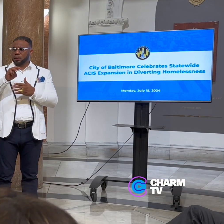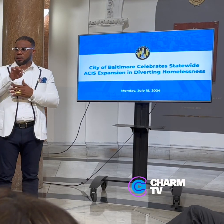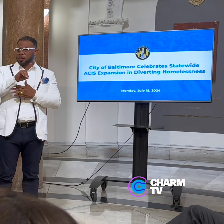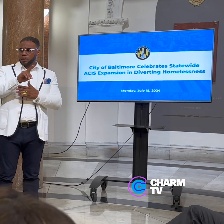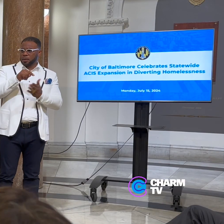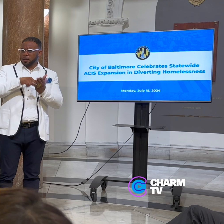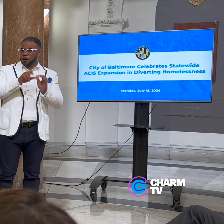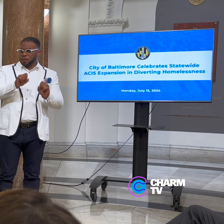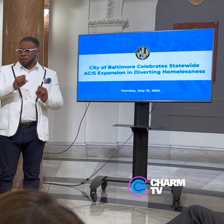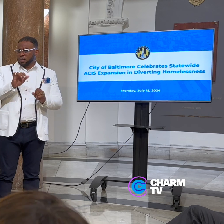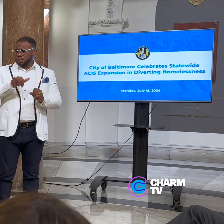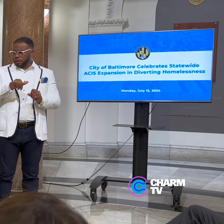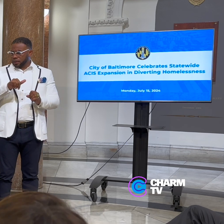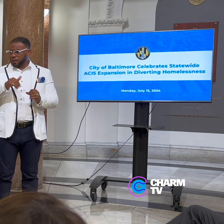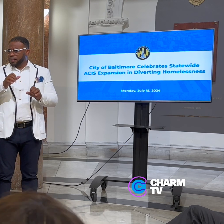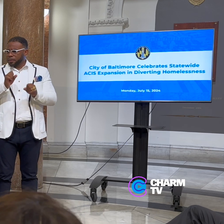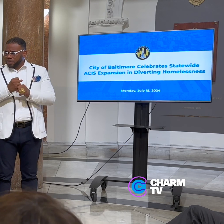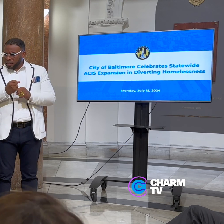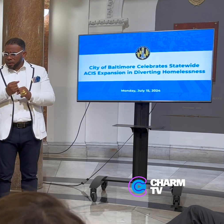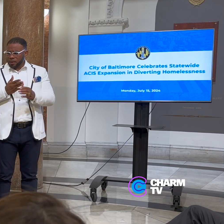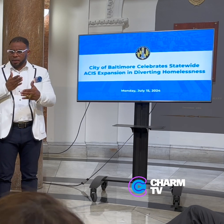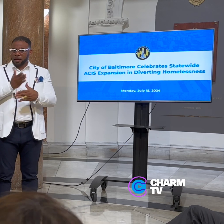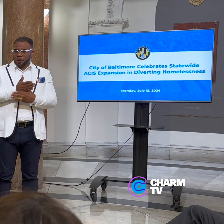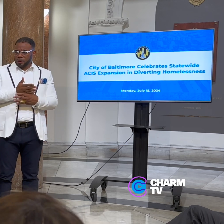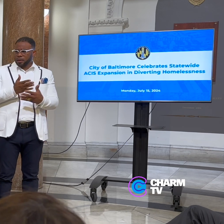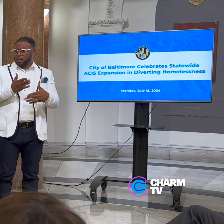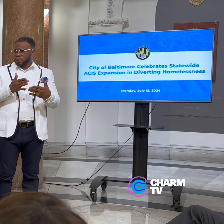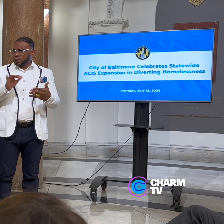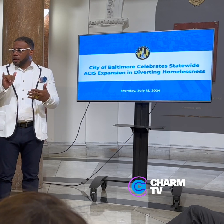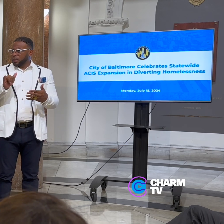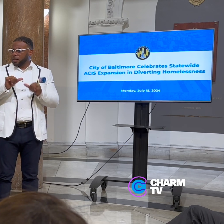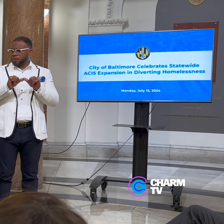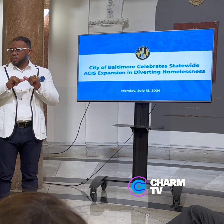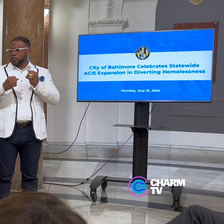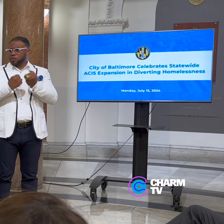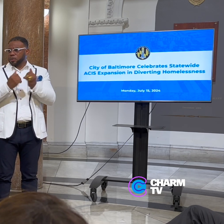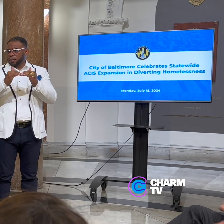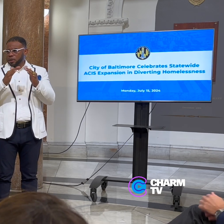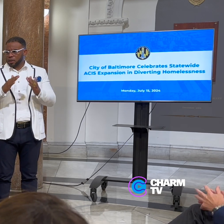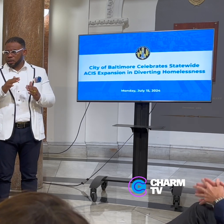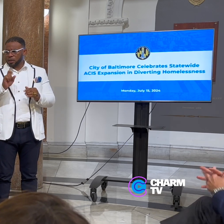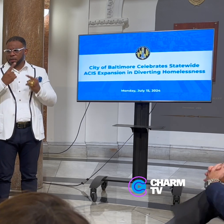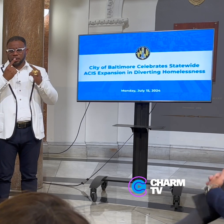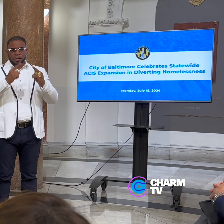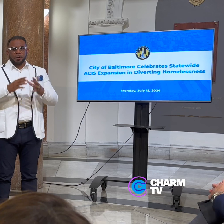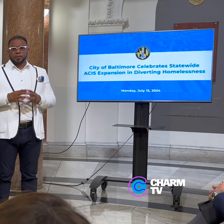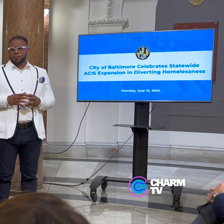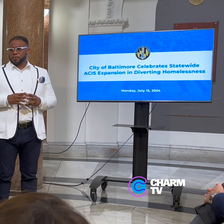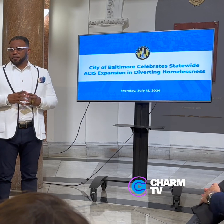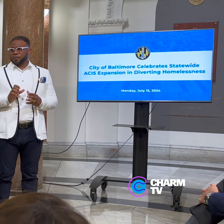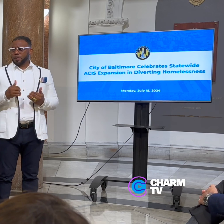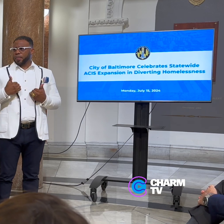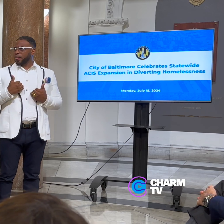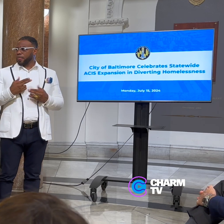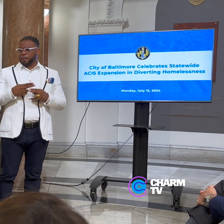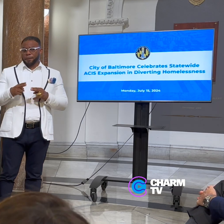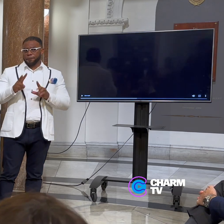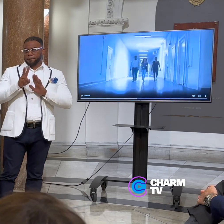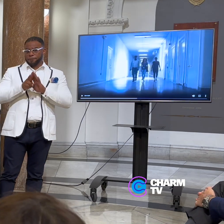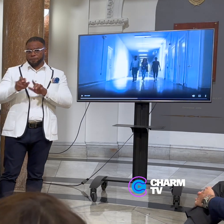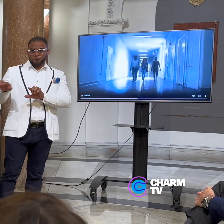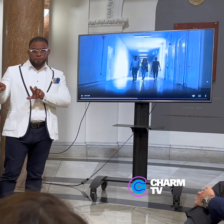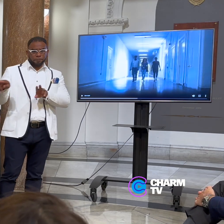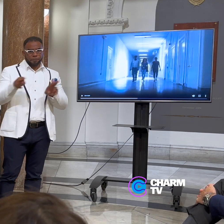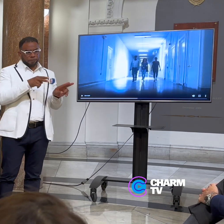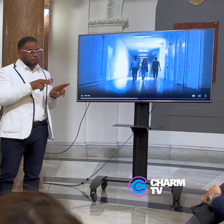billable that make an intervention like permanent supportive housing so successful? We have a brief video. Let's